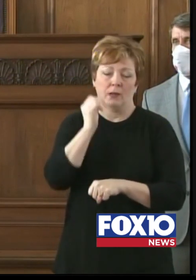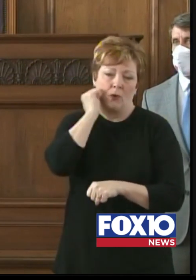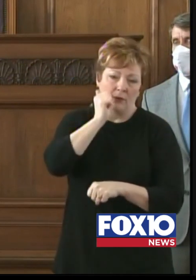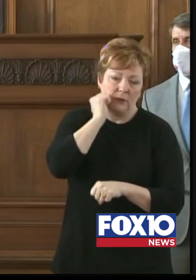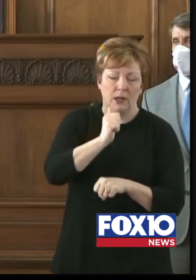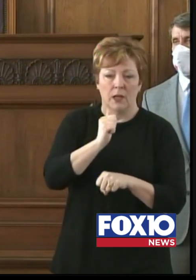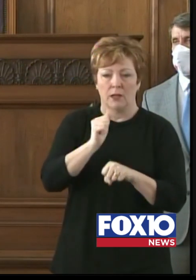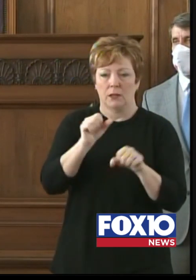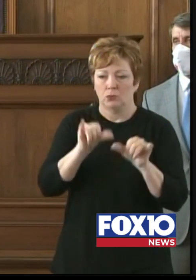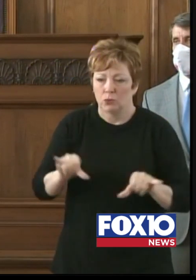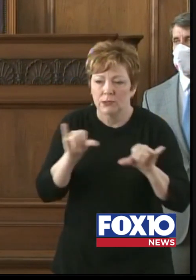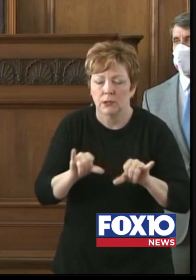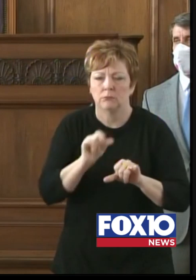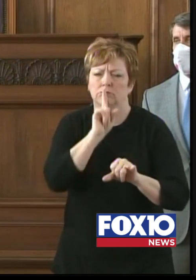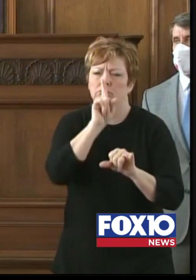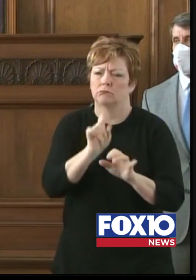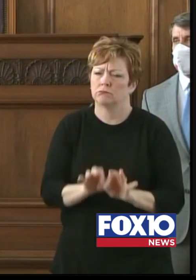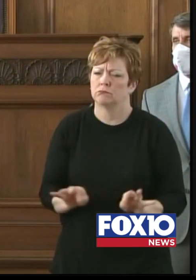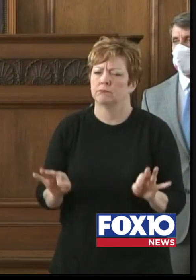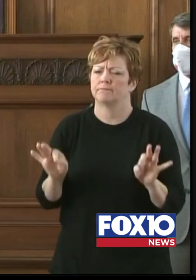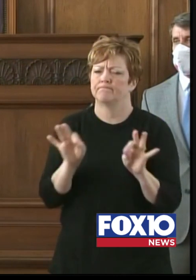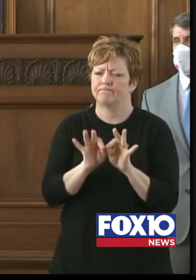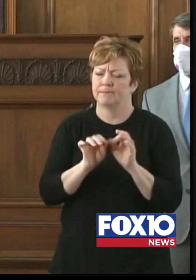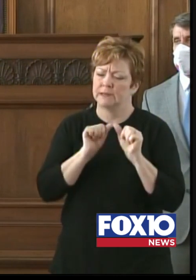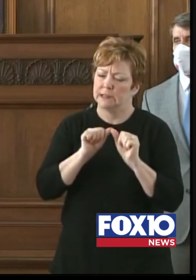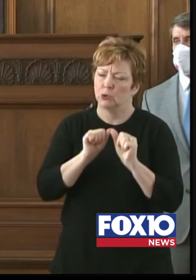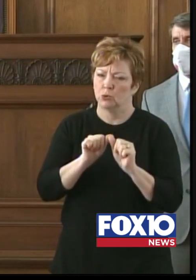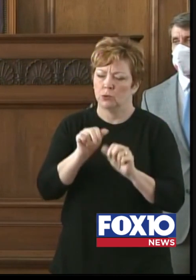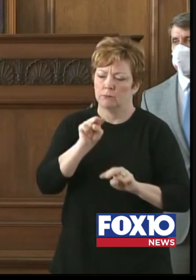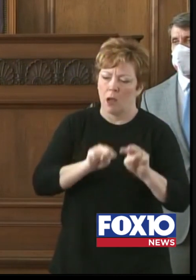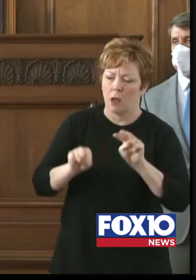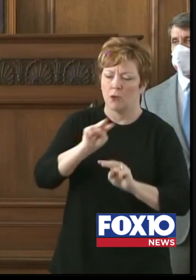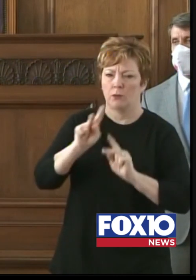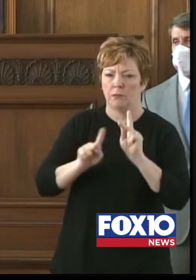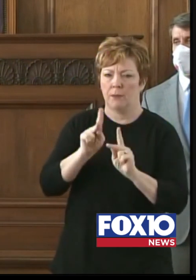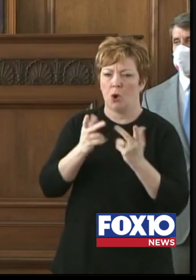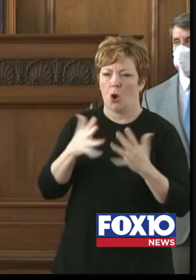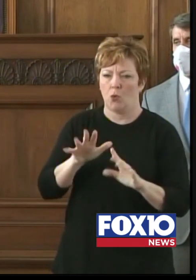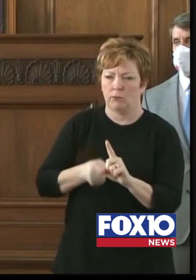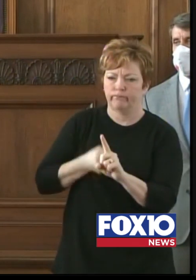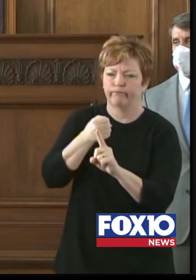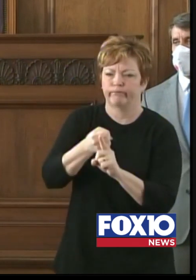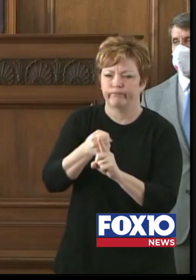is essential that we keep monitoring those infected with the COVID-19.